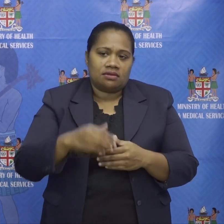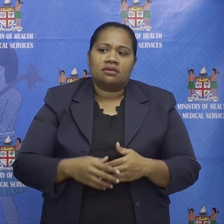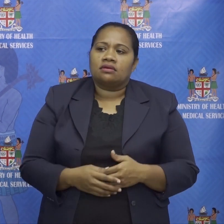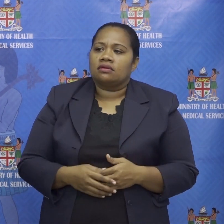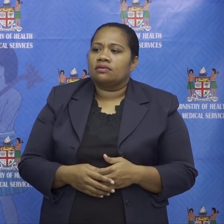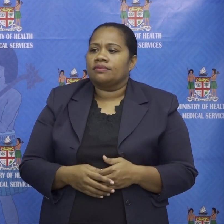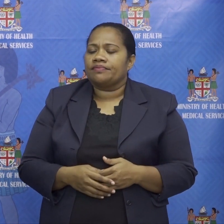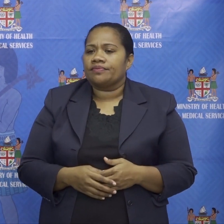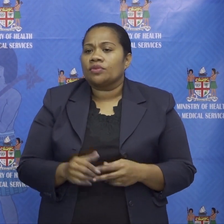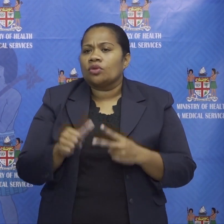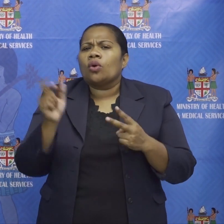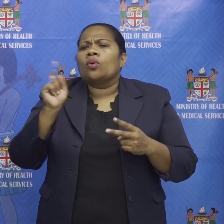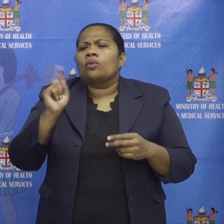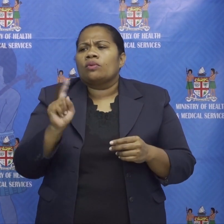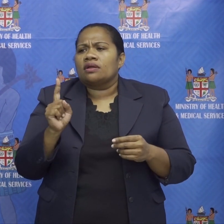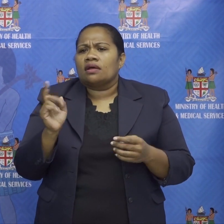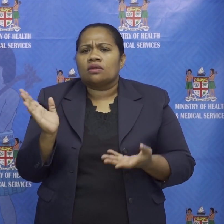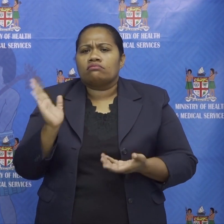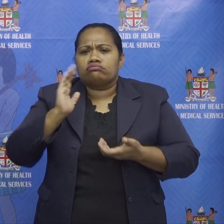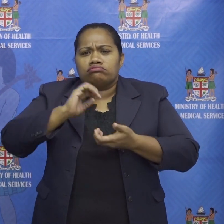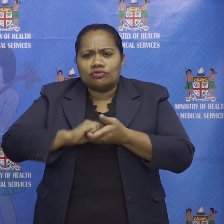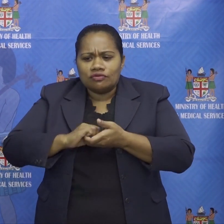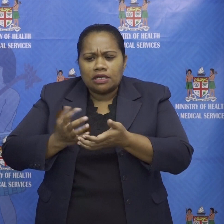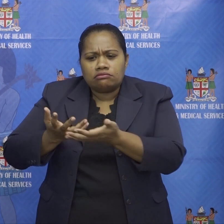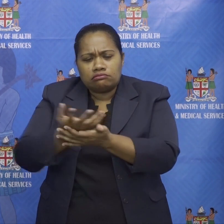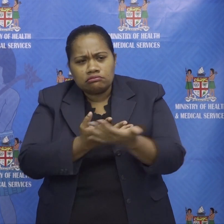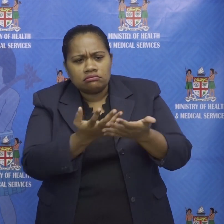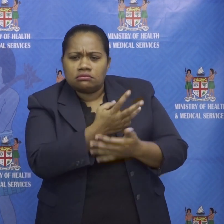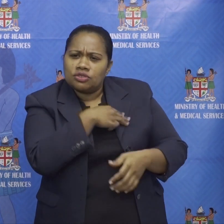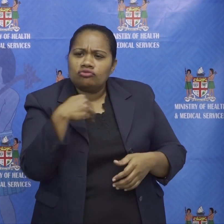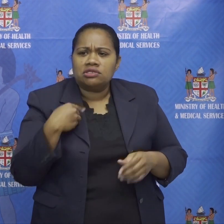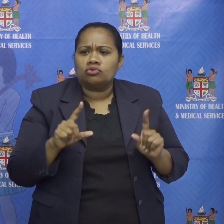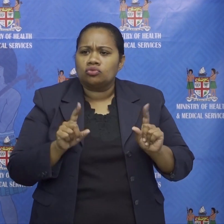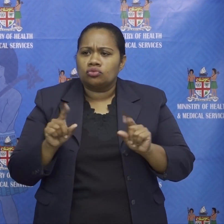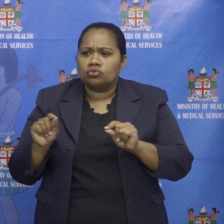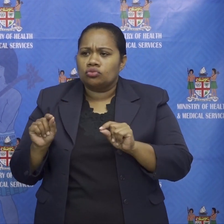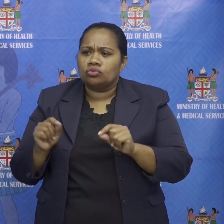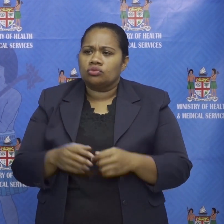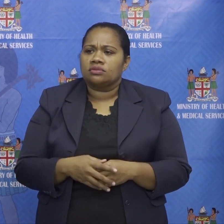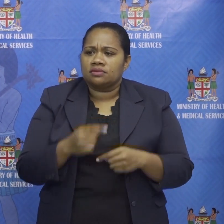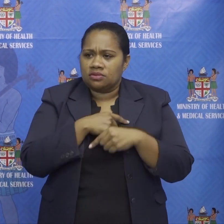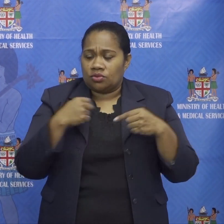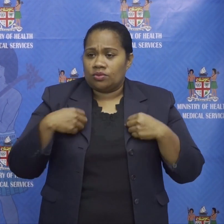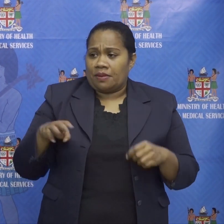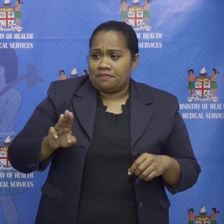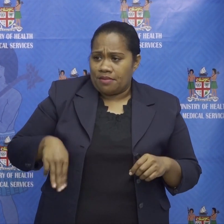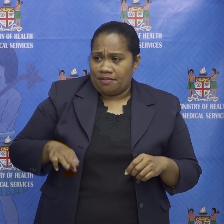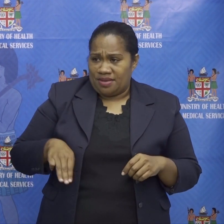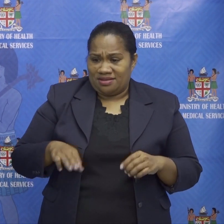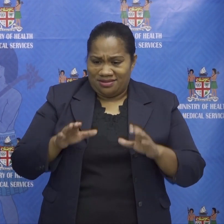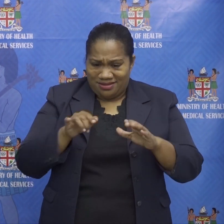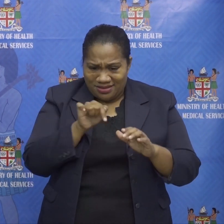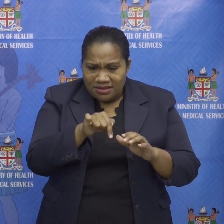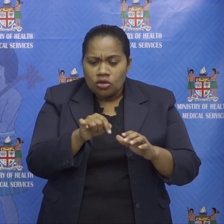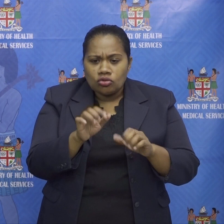what are the collaboration and consultations is the ministry carrying out with uh with our members of the force to ensure that they are aware of